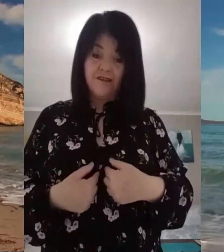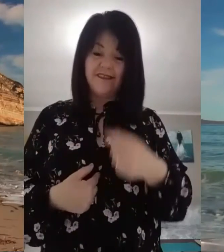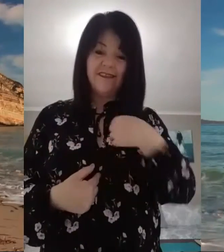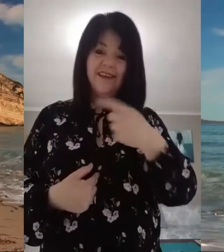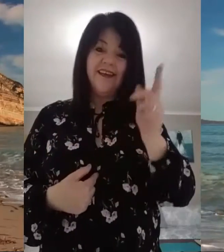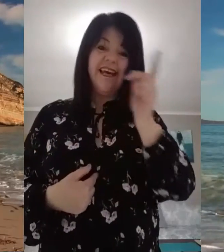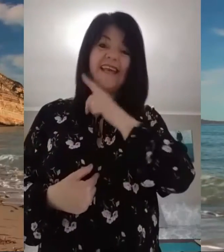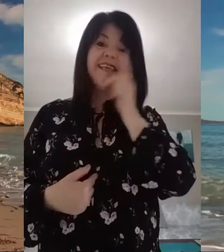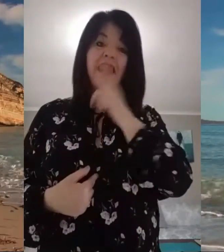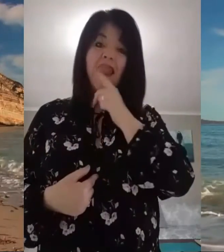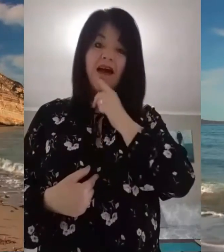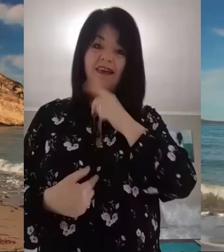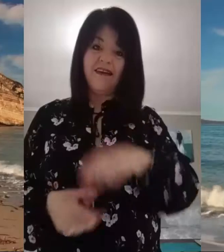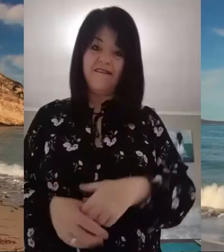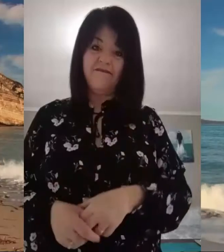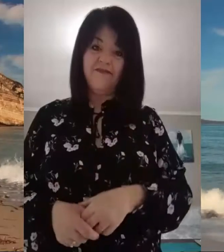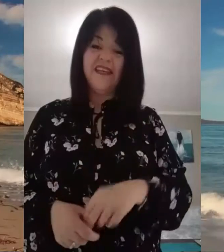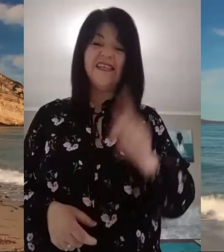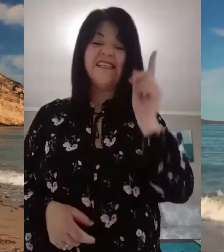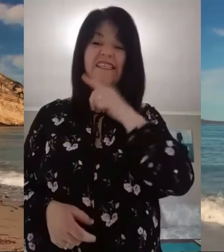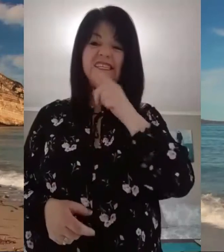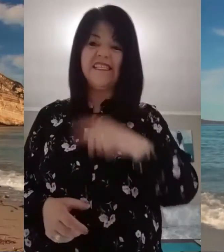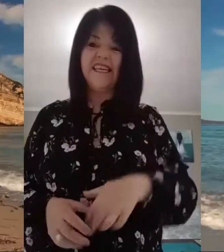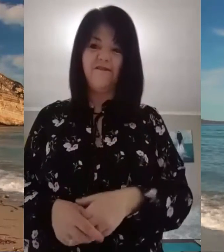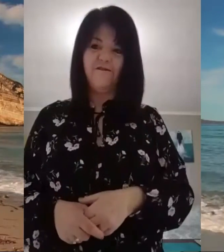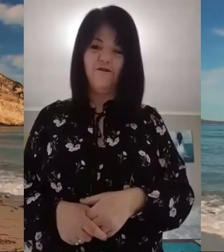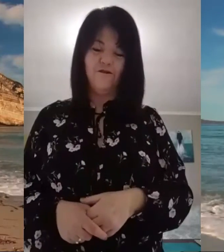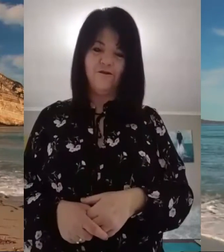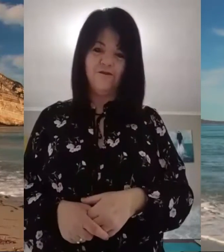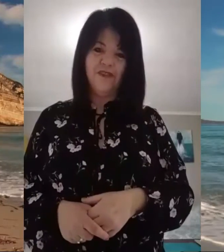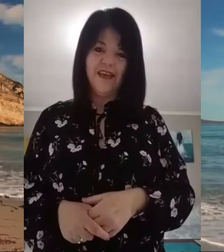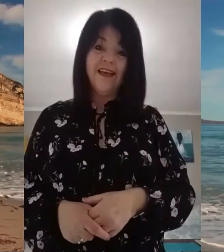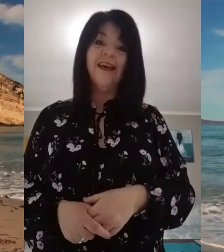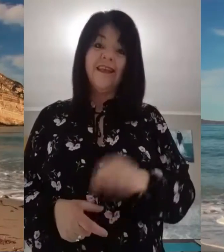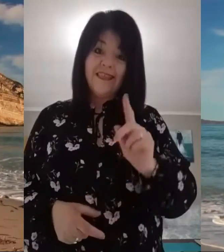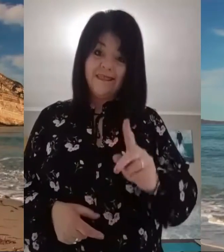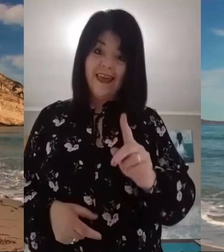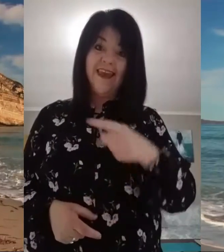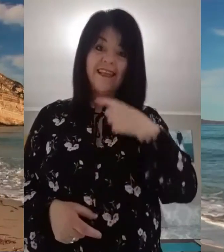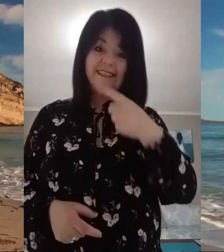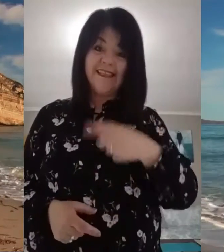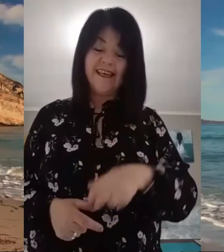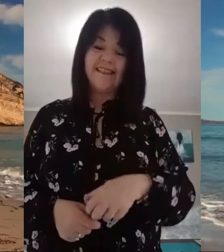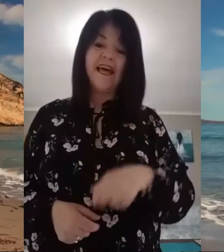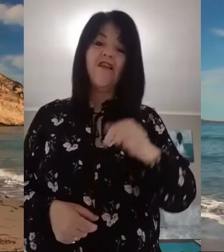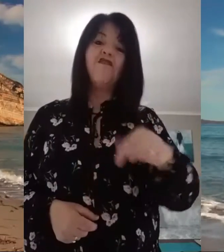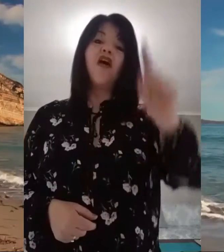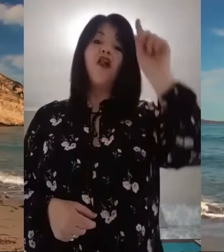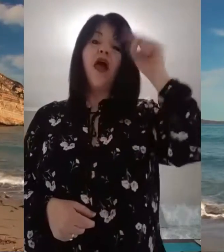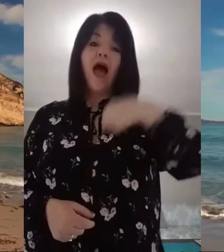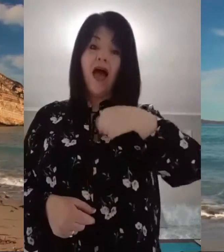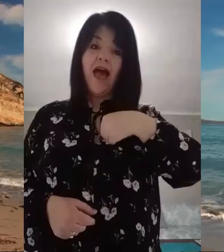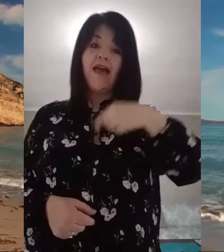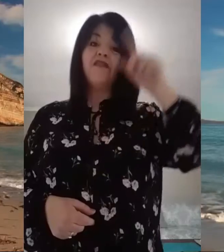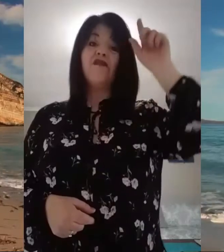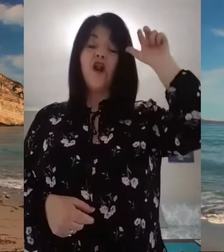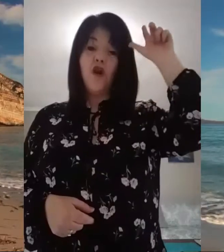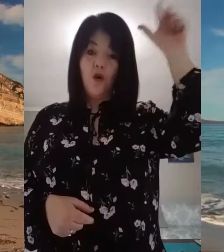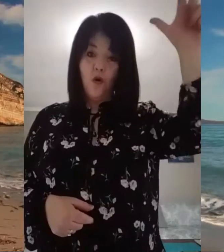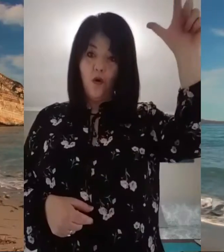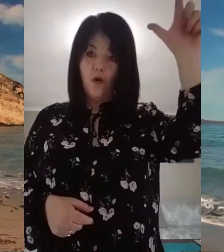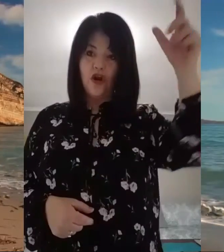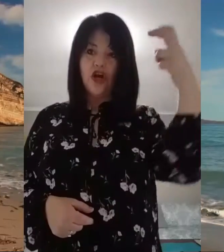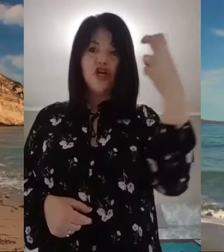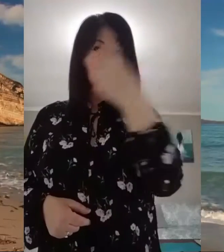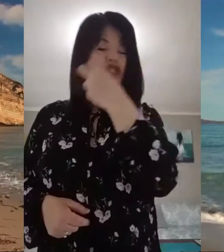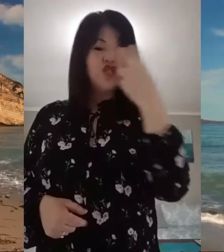heart is a liar, deceitful. Then it says, then I, the